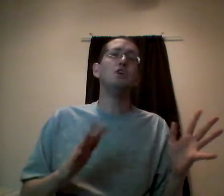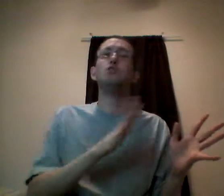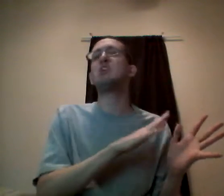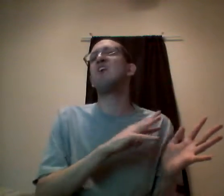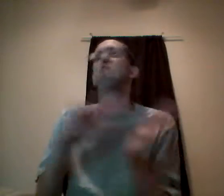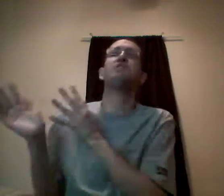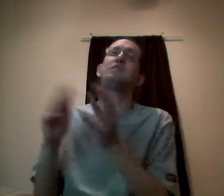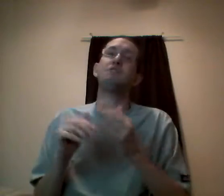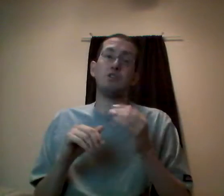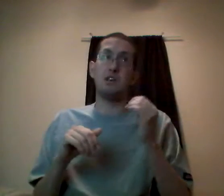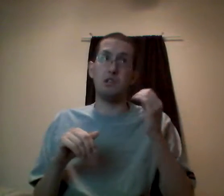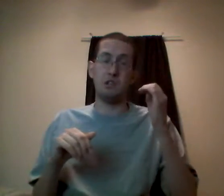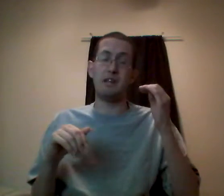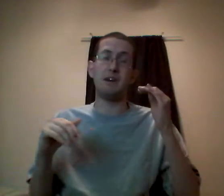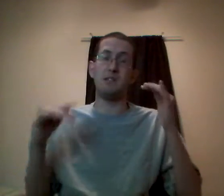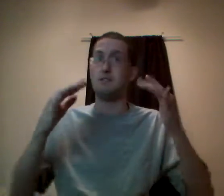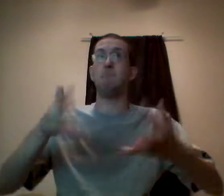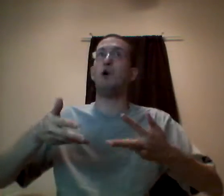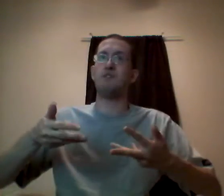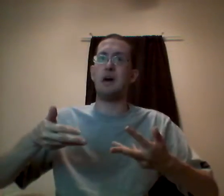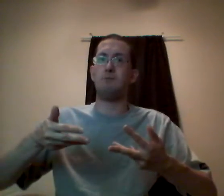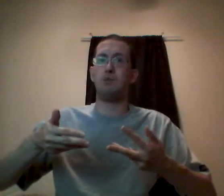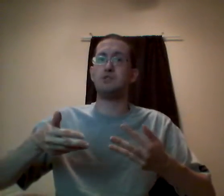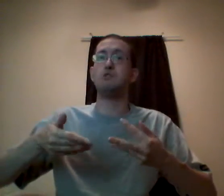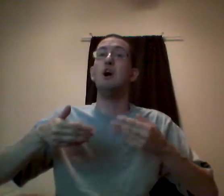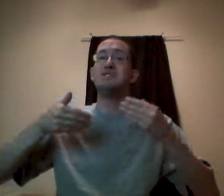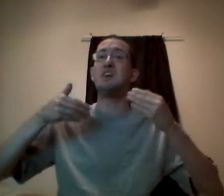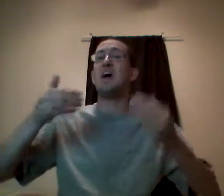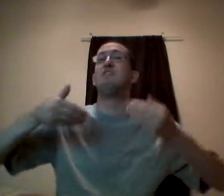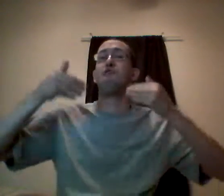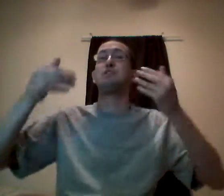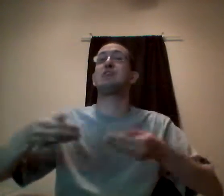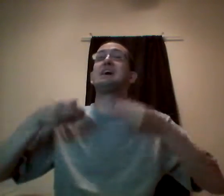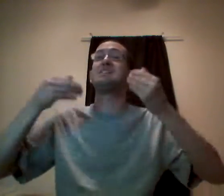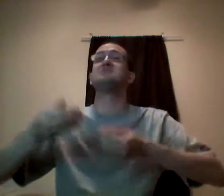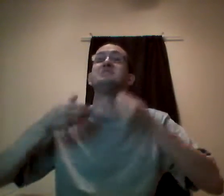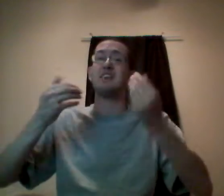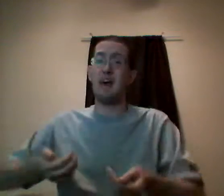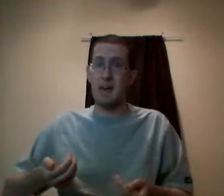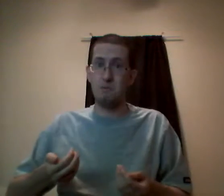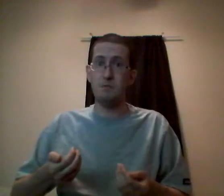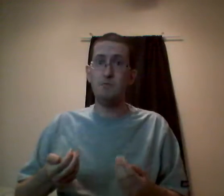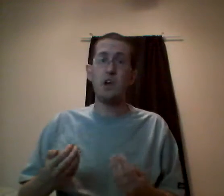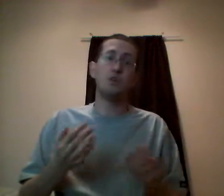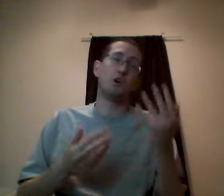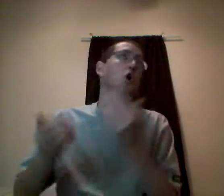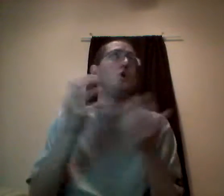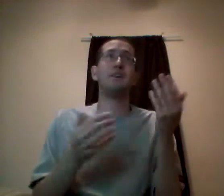Doing everything. Even letting the demo of the game play so you see everything that's in the game. Doing all the